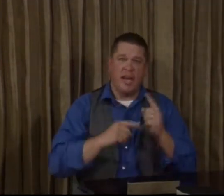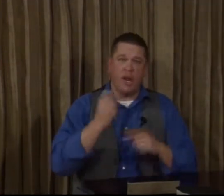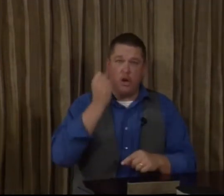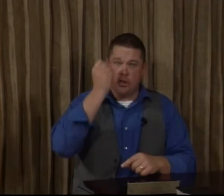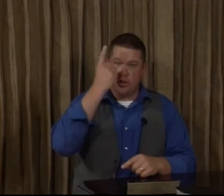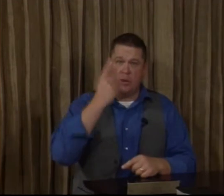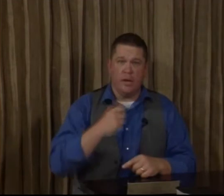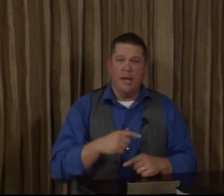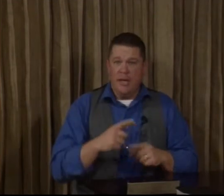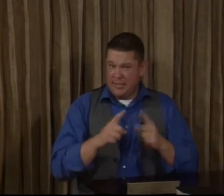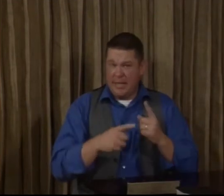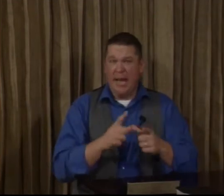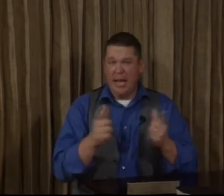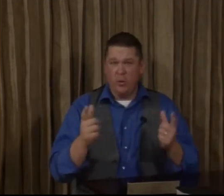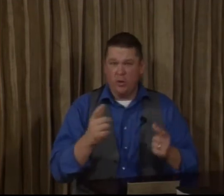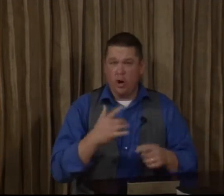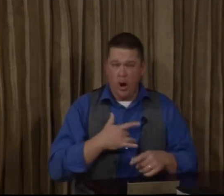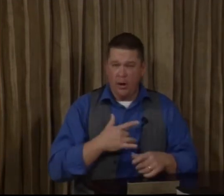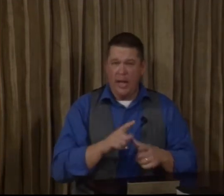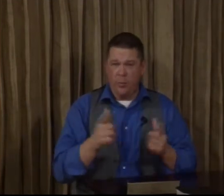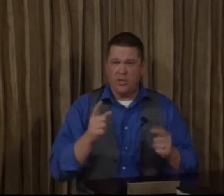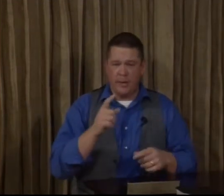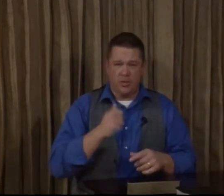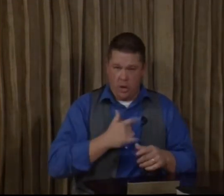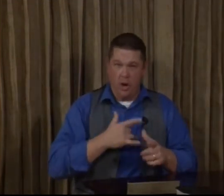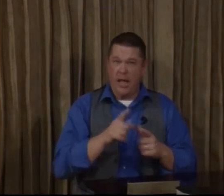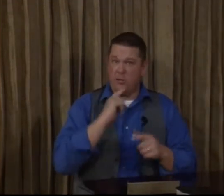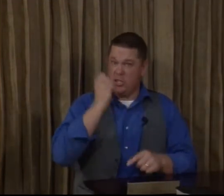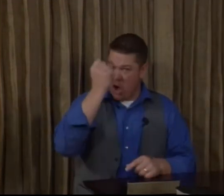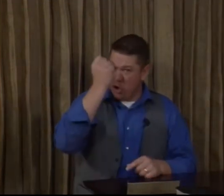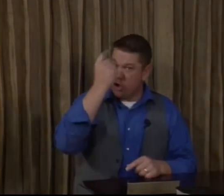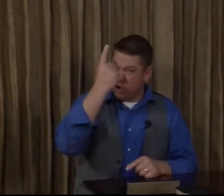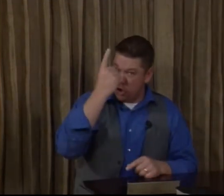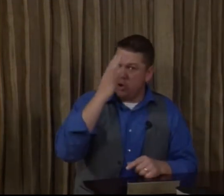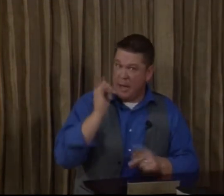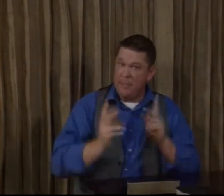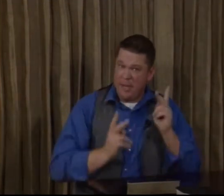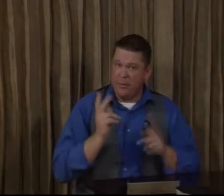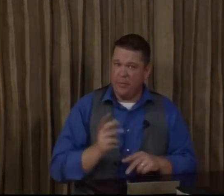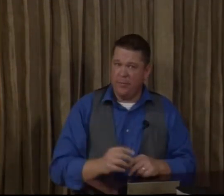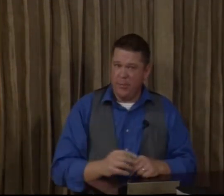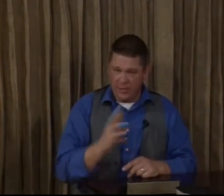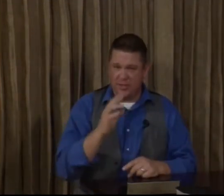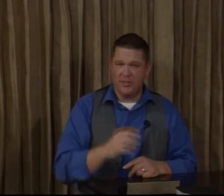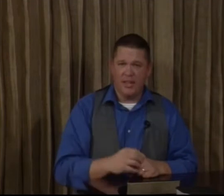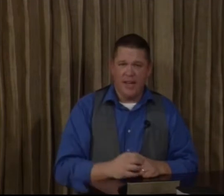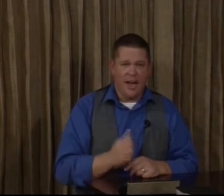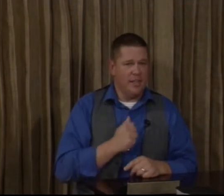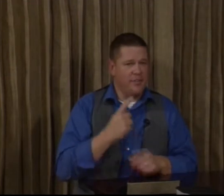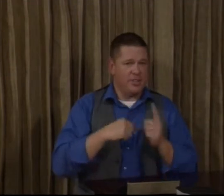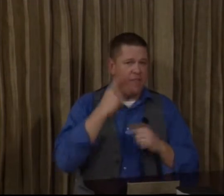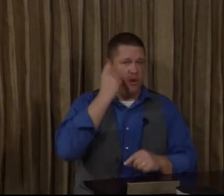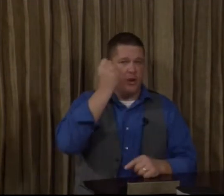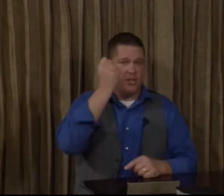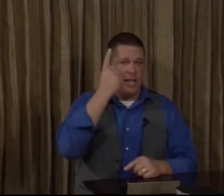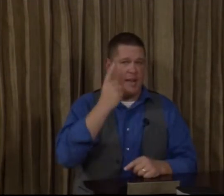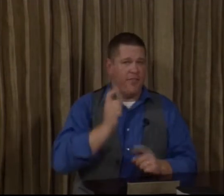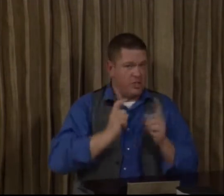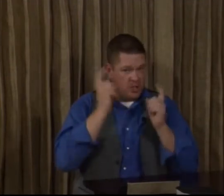sign understood. Sign language or heart language. I'm sorry. Heart language is understood by people. Now, watch this. I love the sign for understand. Facial